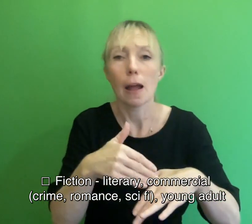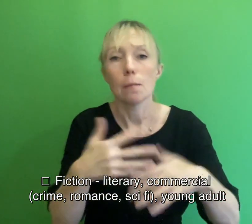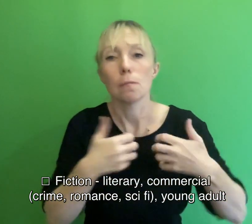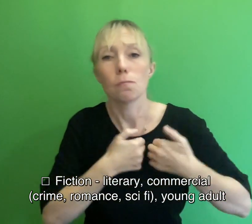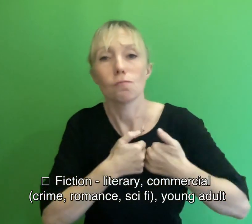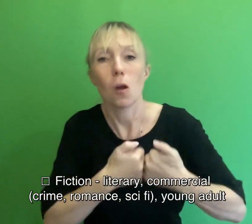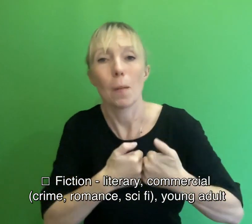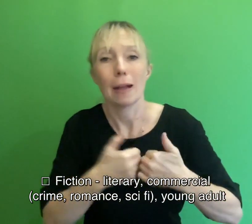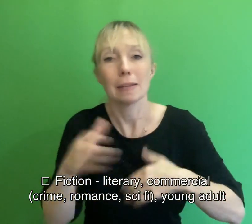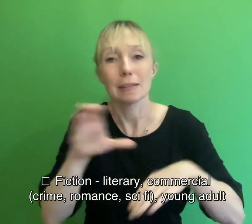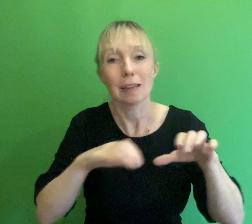or young adult